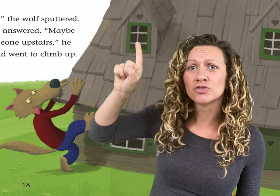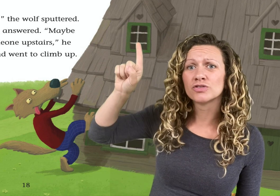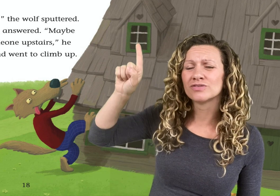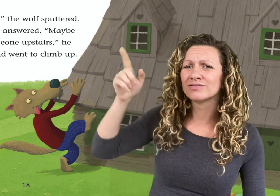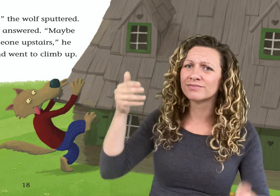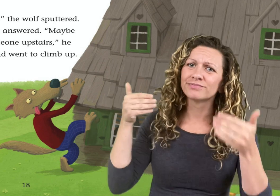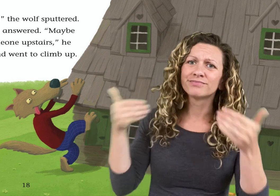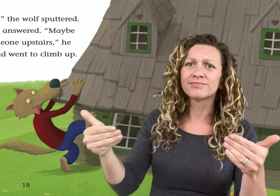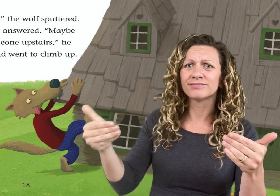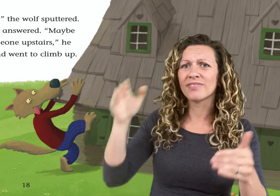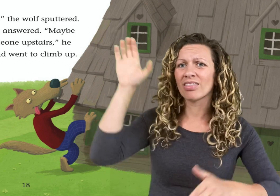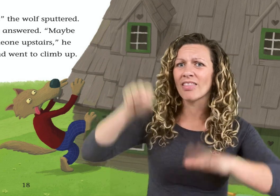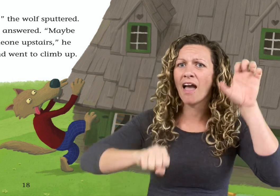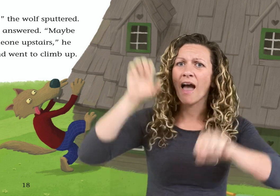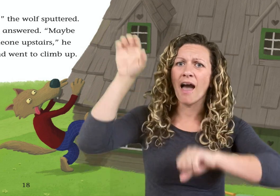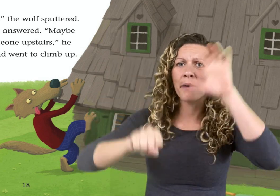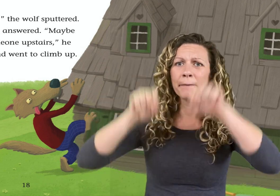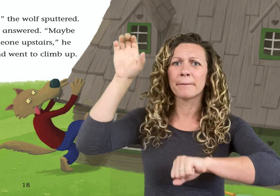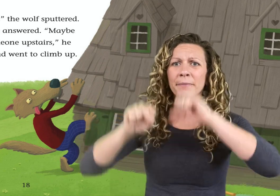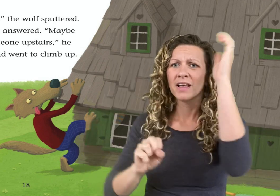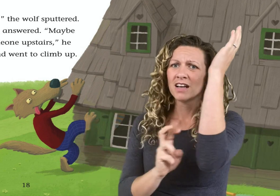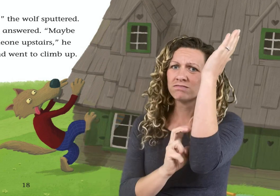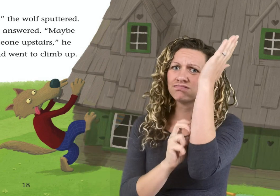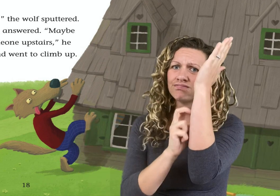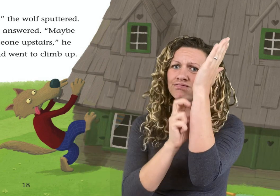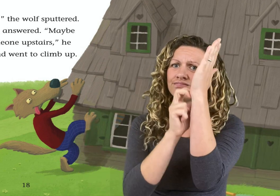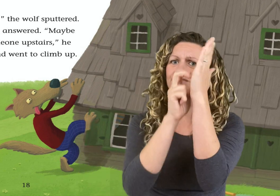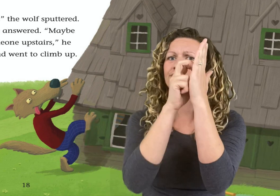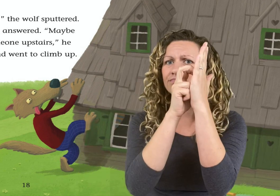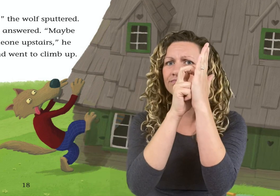upstairs, he thought, and he went to climb up.